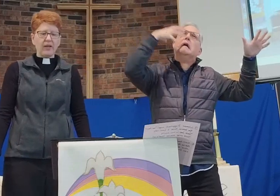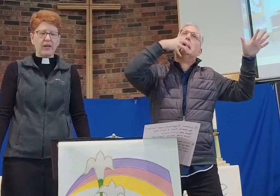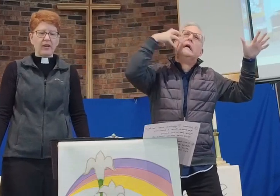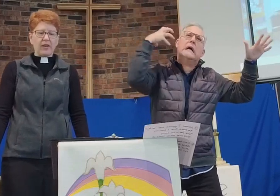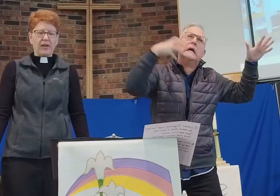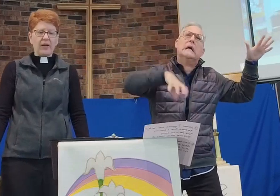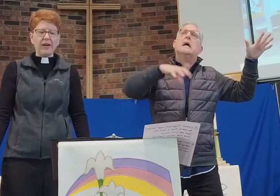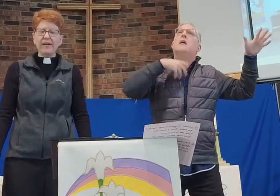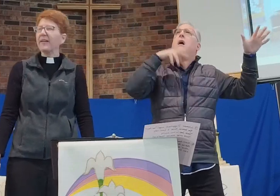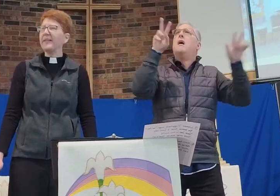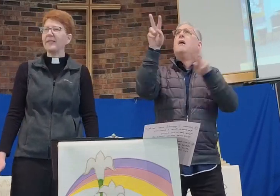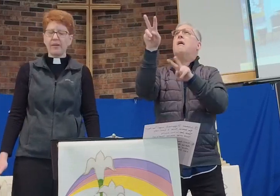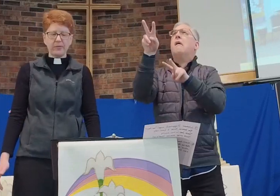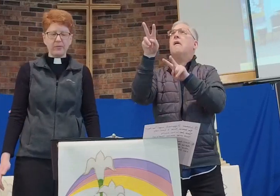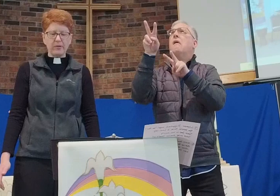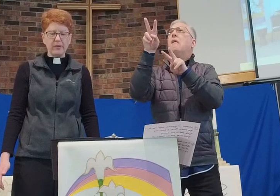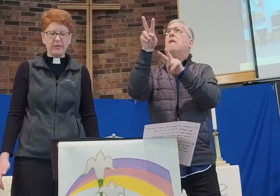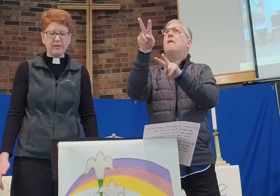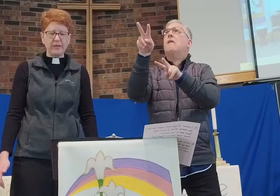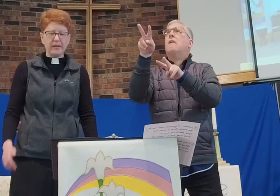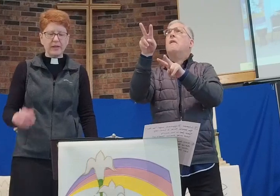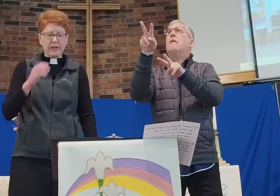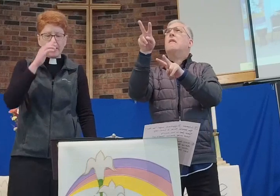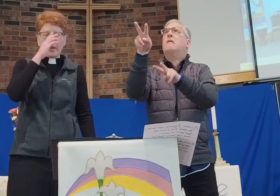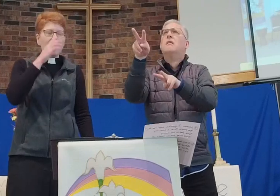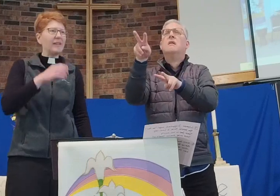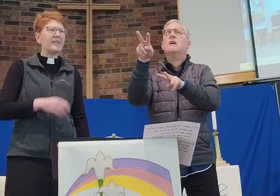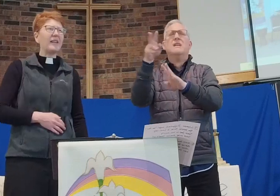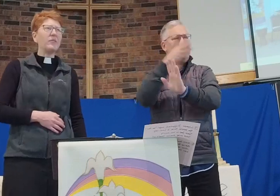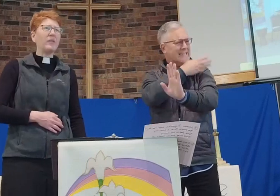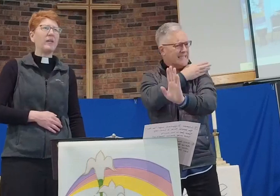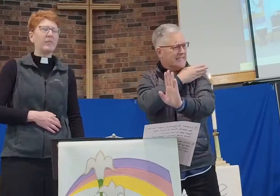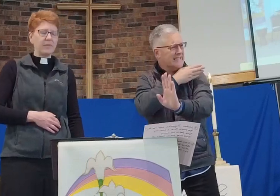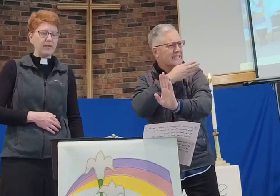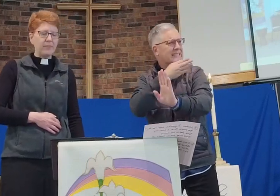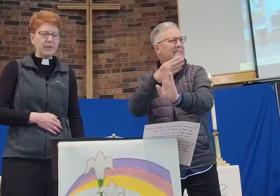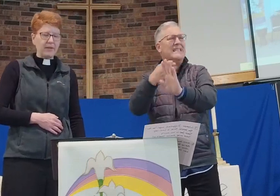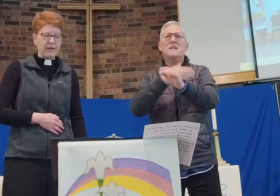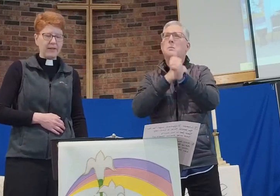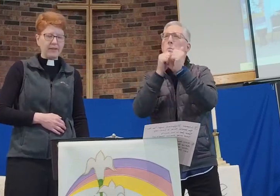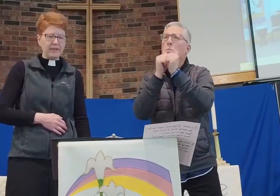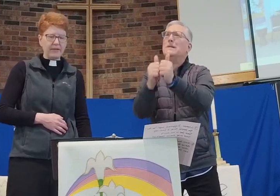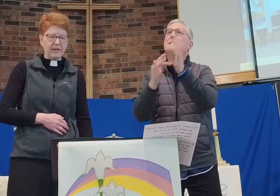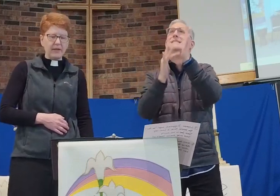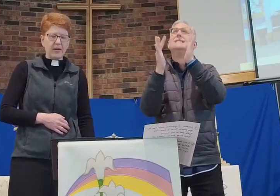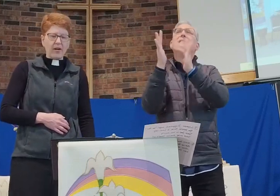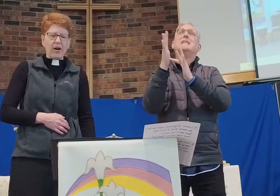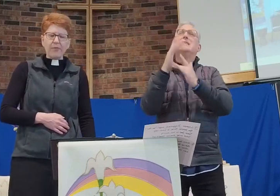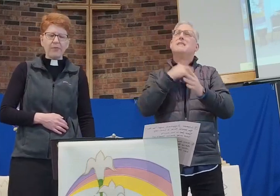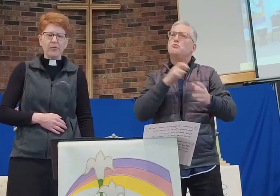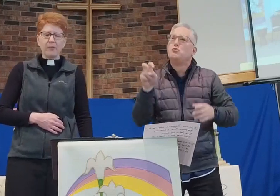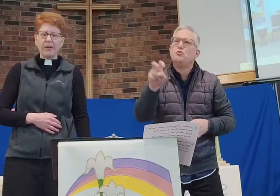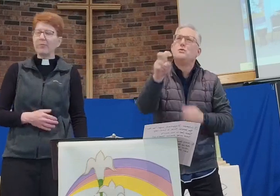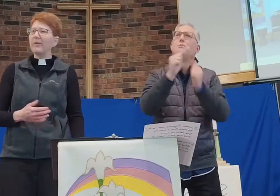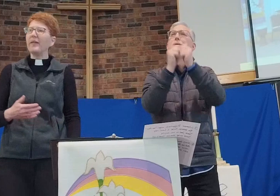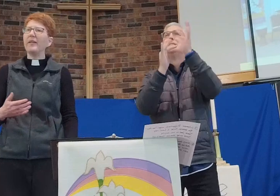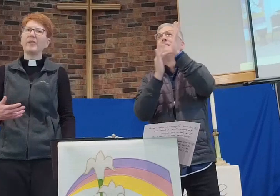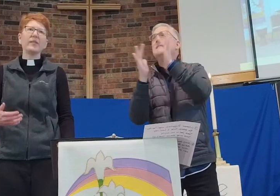I hung on his every word, and stayed with him to the bitter end, offering what prayers and